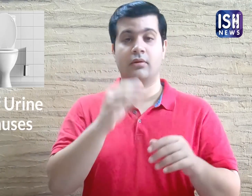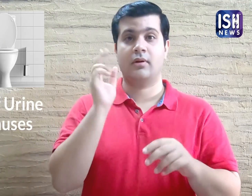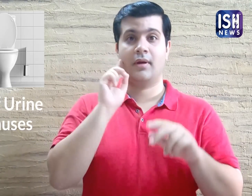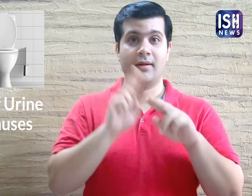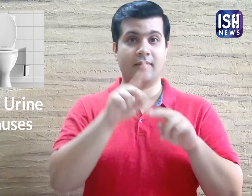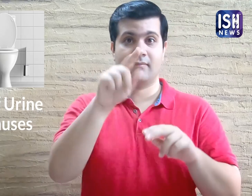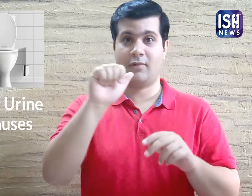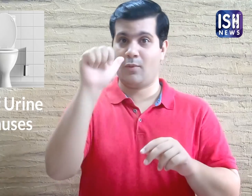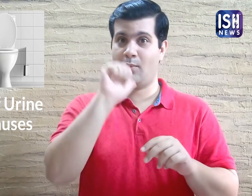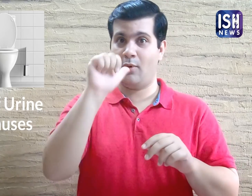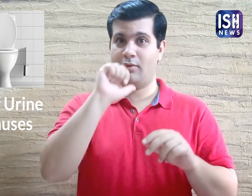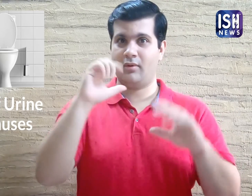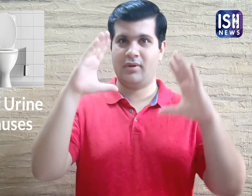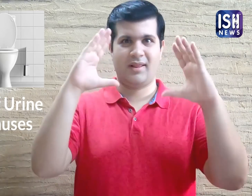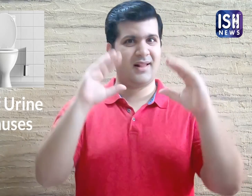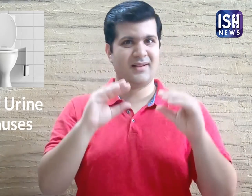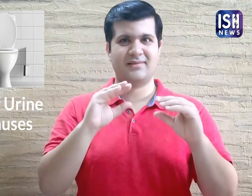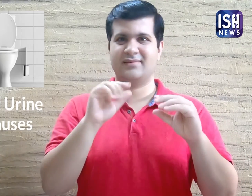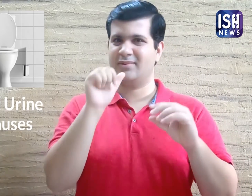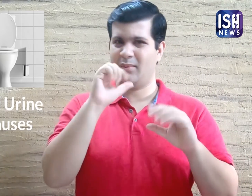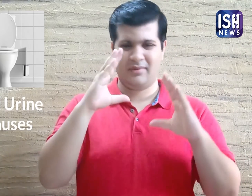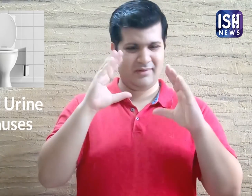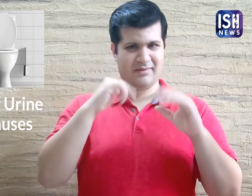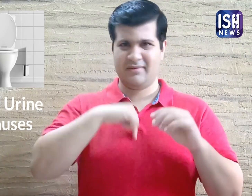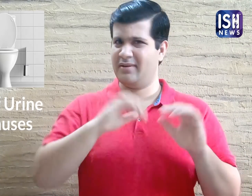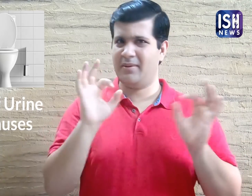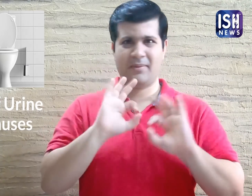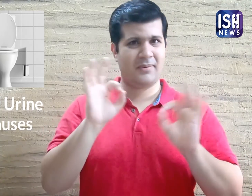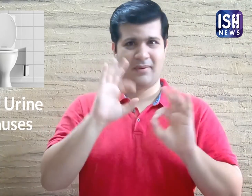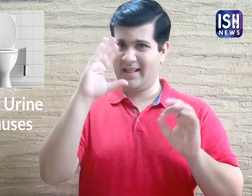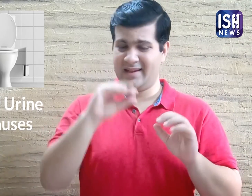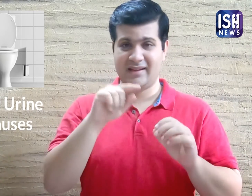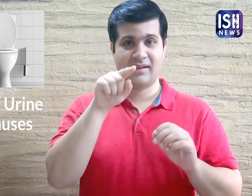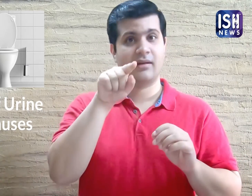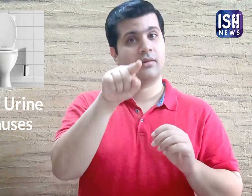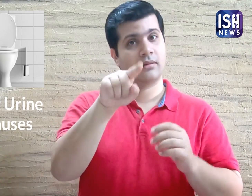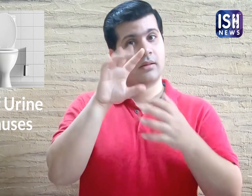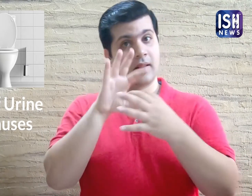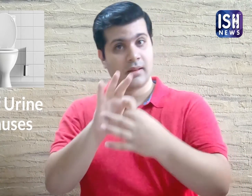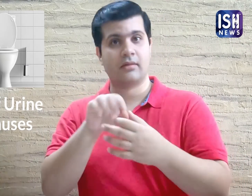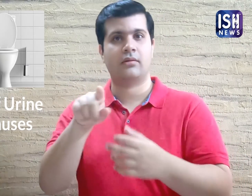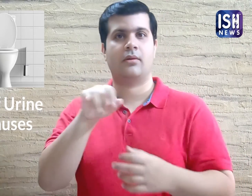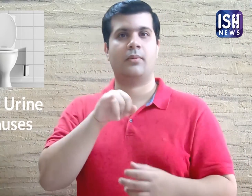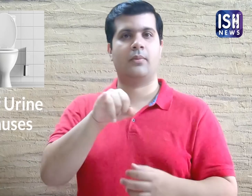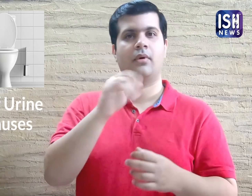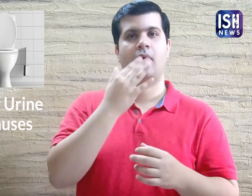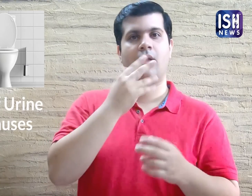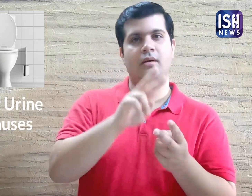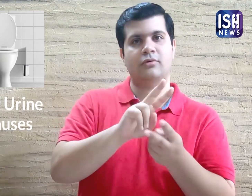If you are dehydrated, then the urine would be amber in colour. 1.